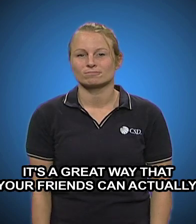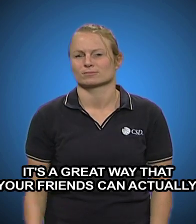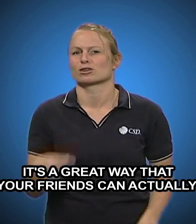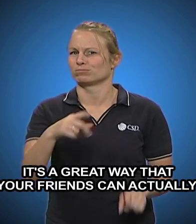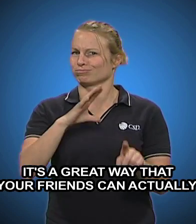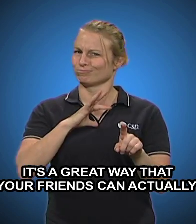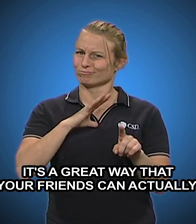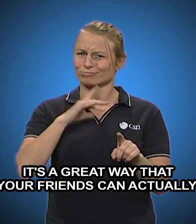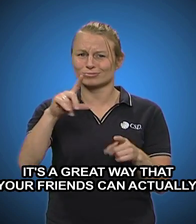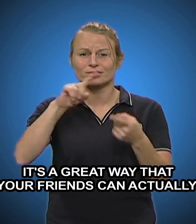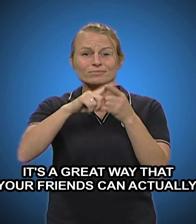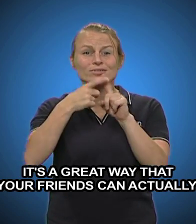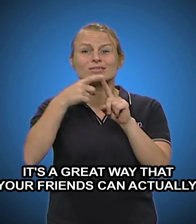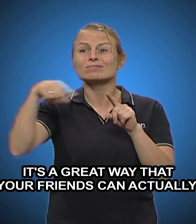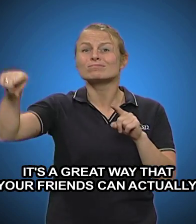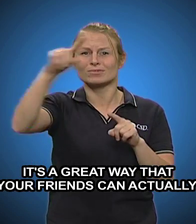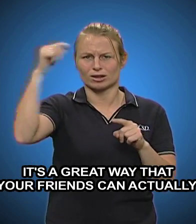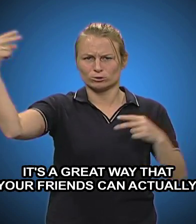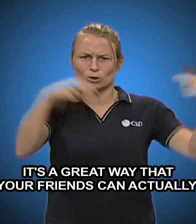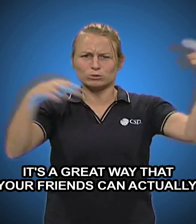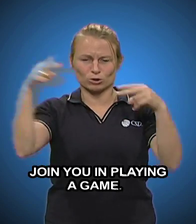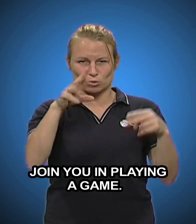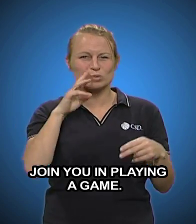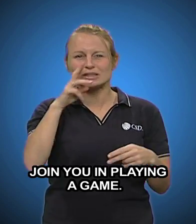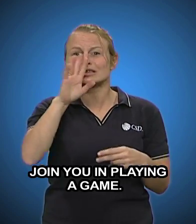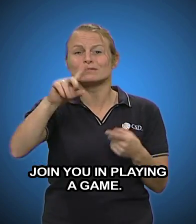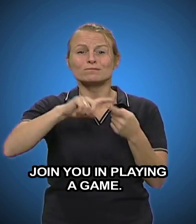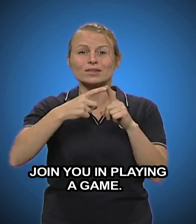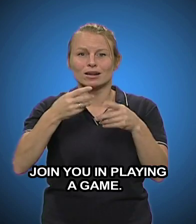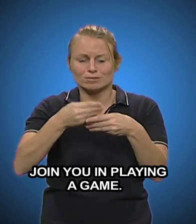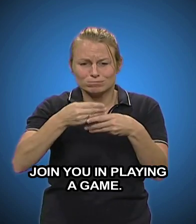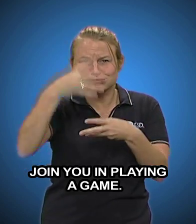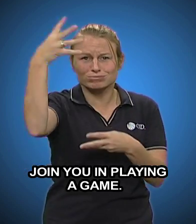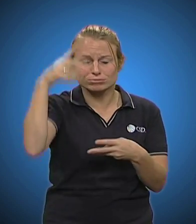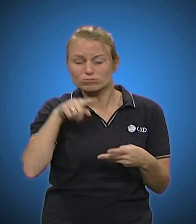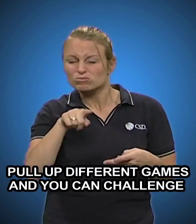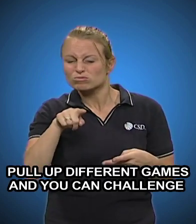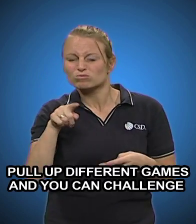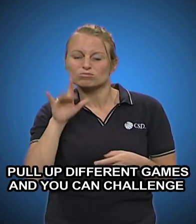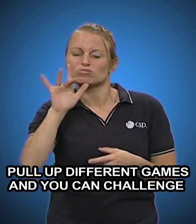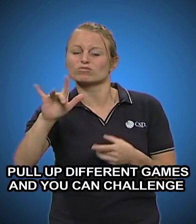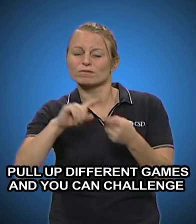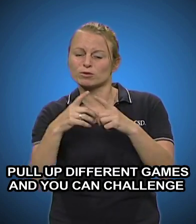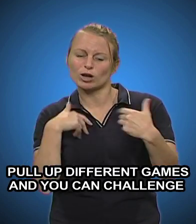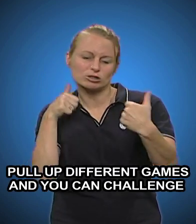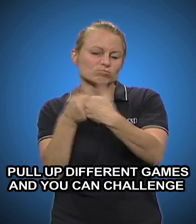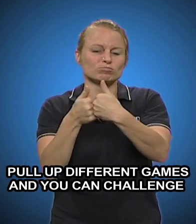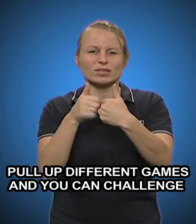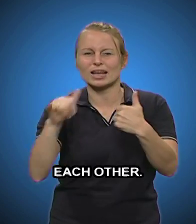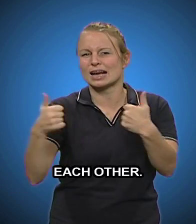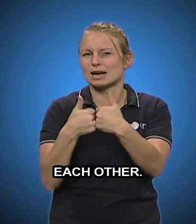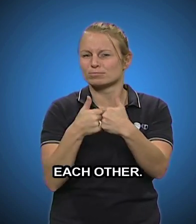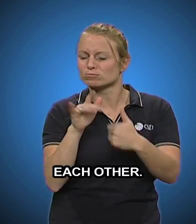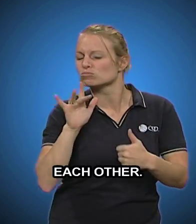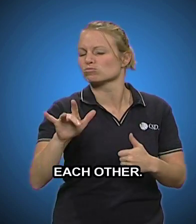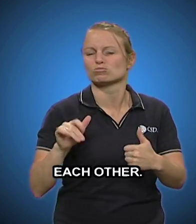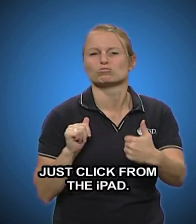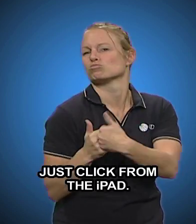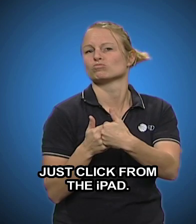Oh, it's a great way that your friends can actually join you in playing a game. Pull up different games, you can challenge each other. Just click